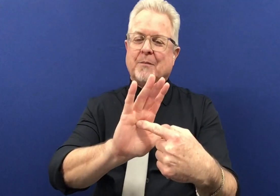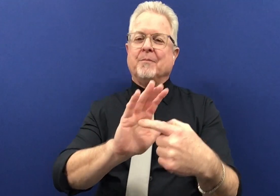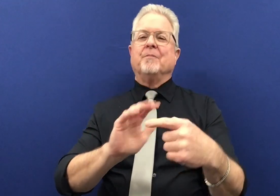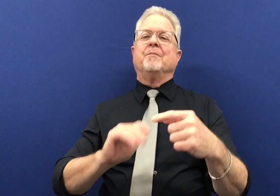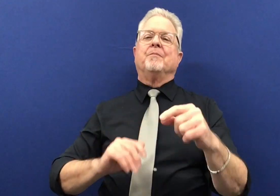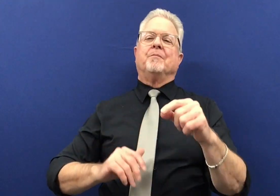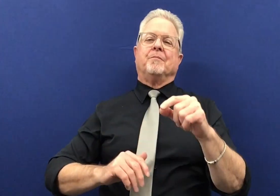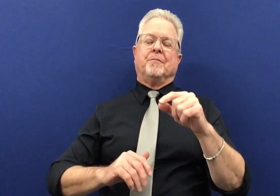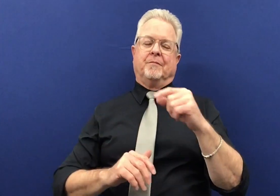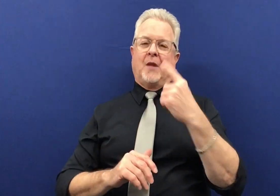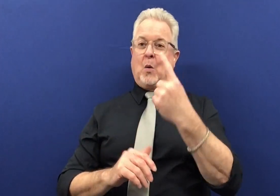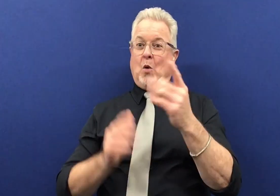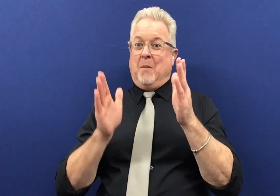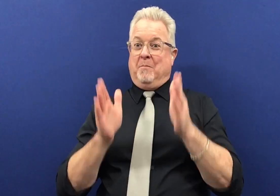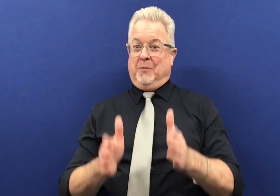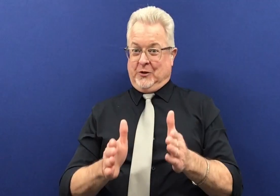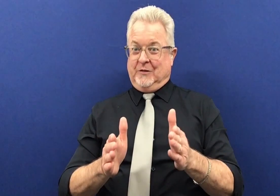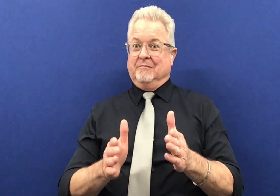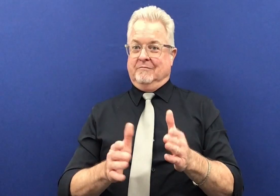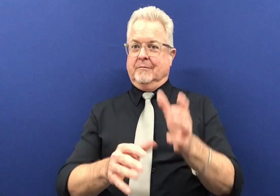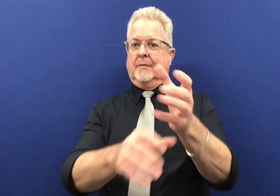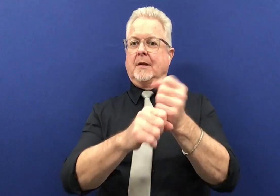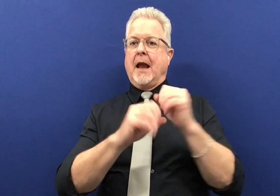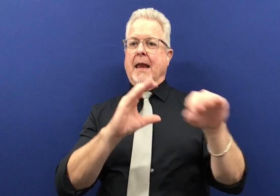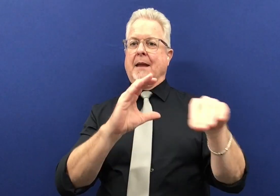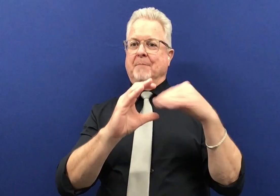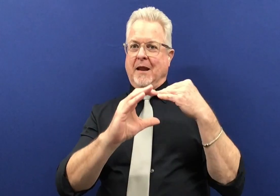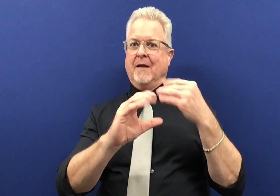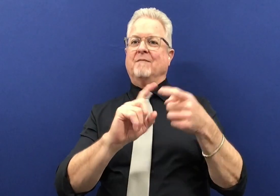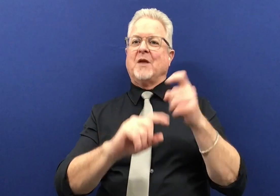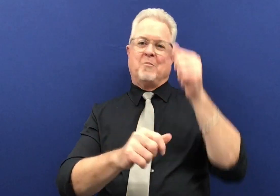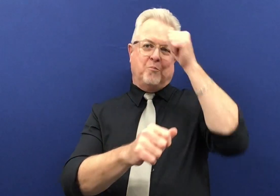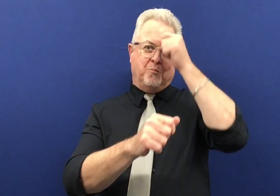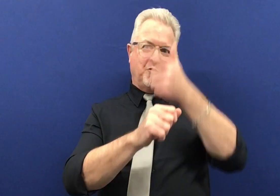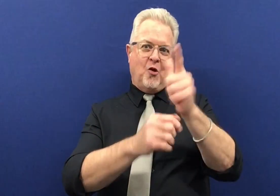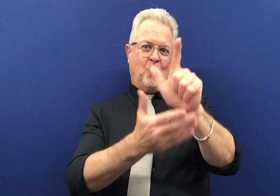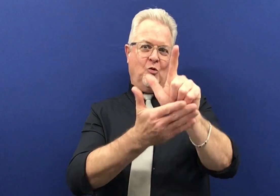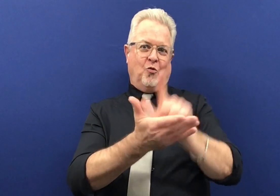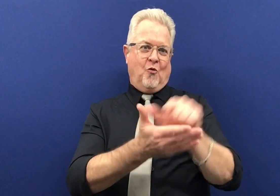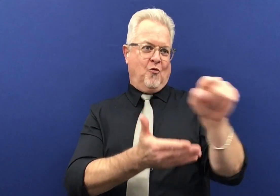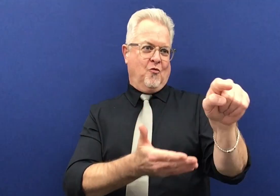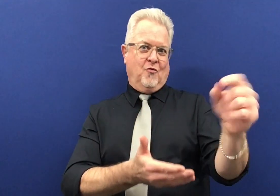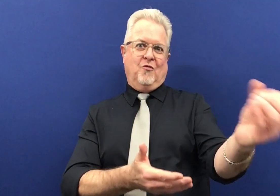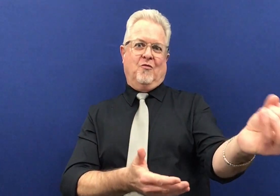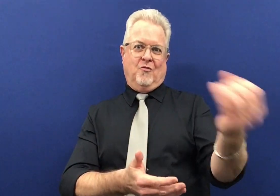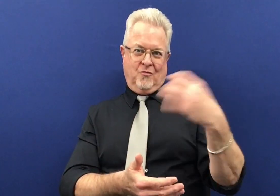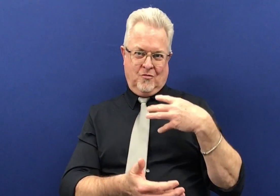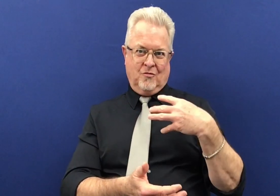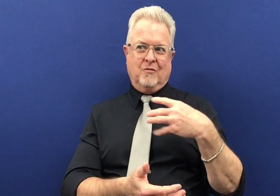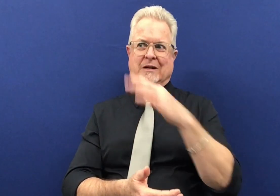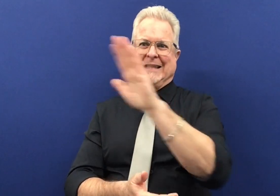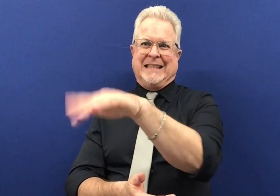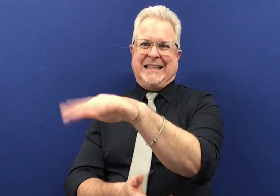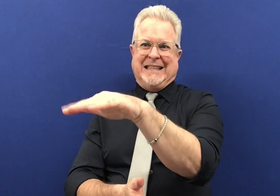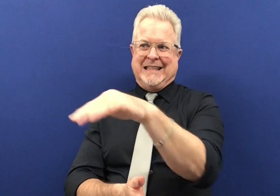example one person got an email from their brother-in-law and